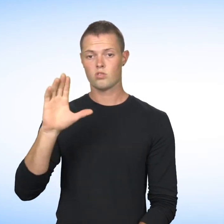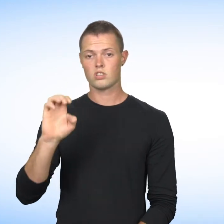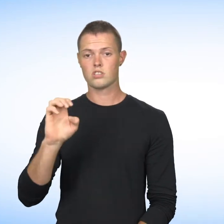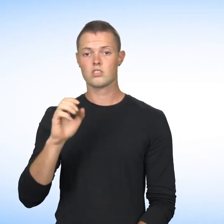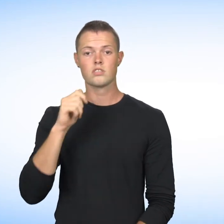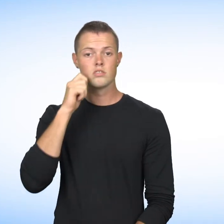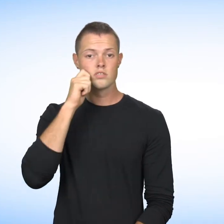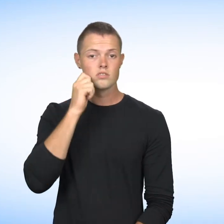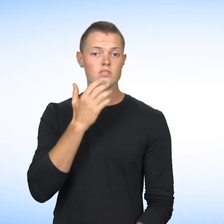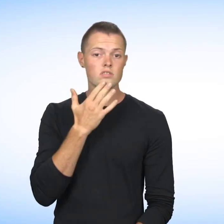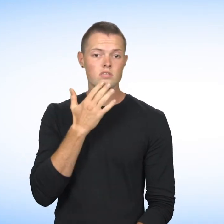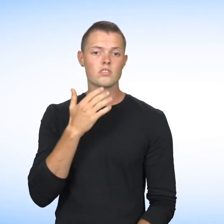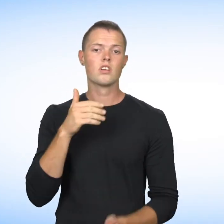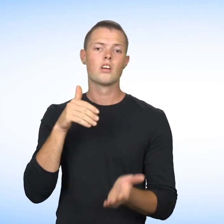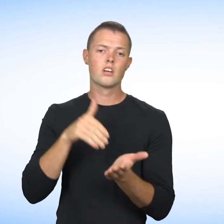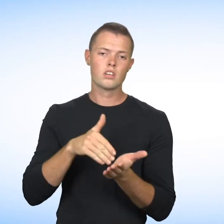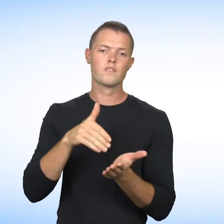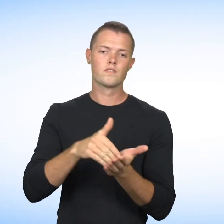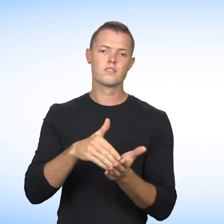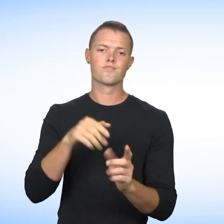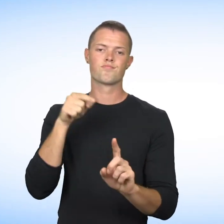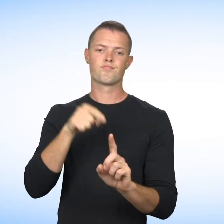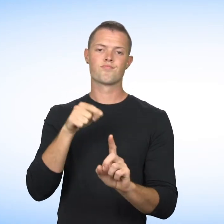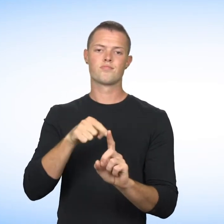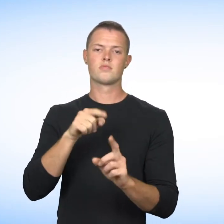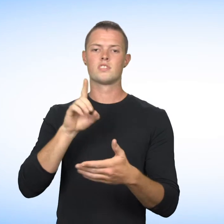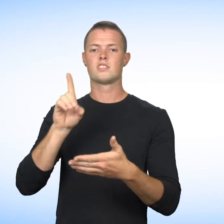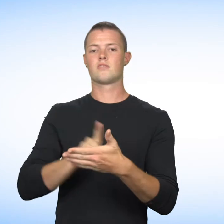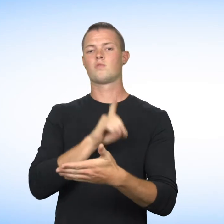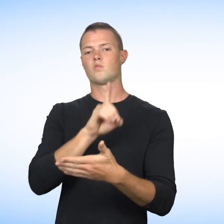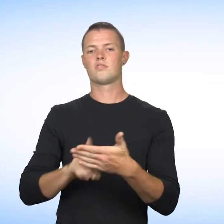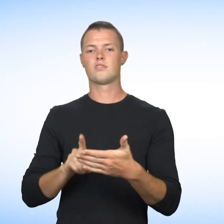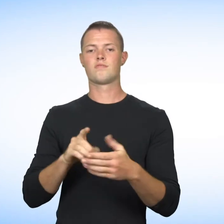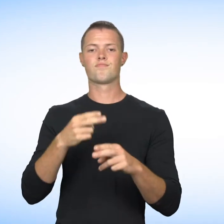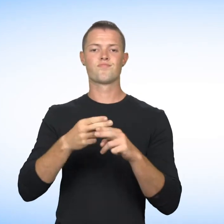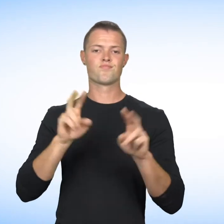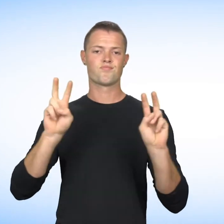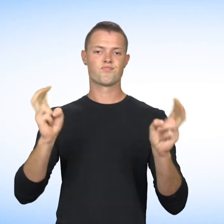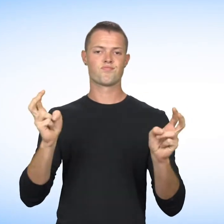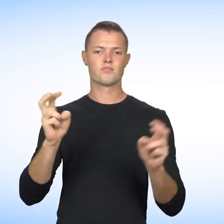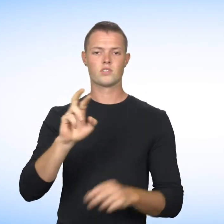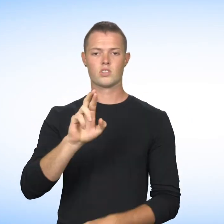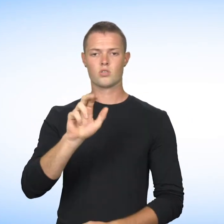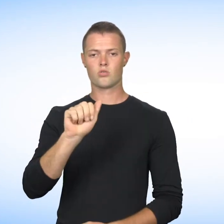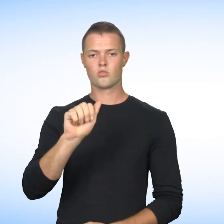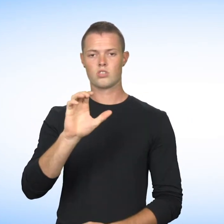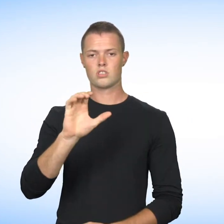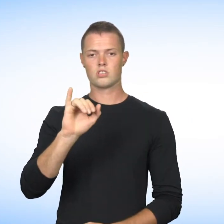It should be noted that race and color are often interrelated grounds of discrimination and